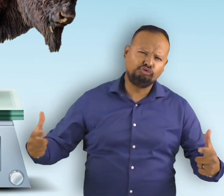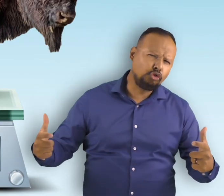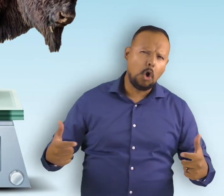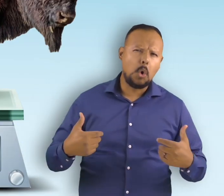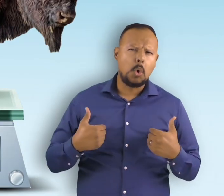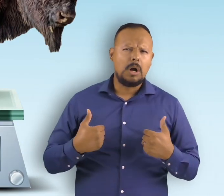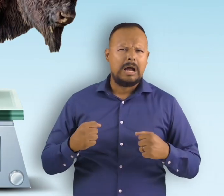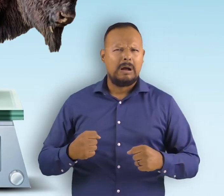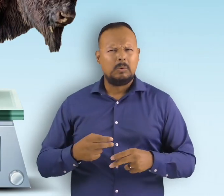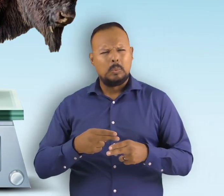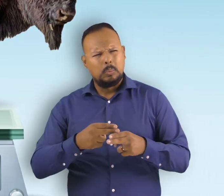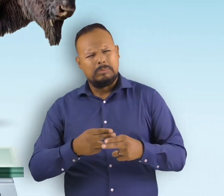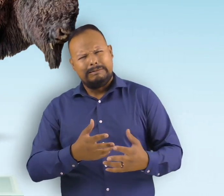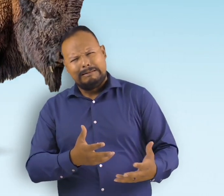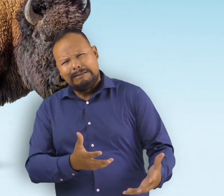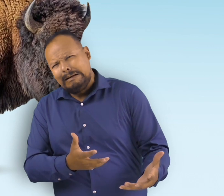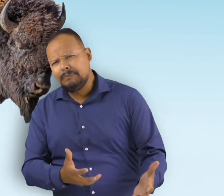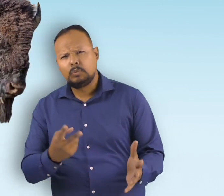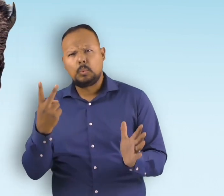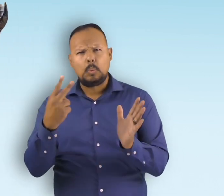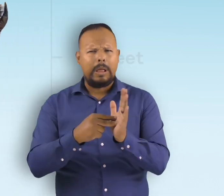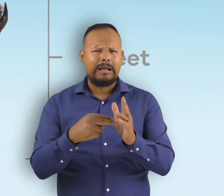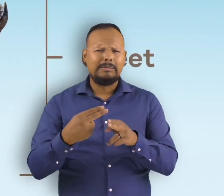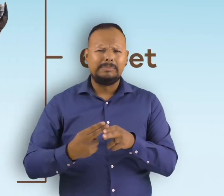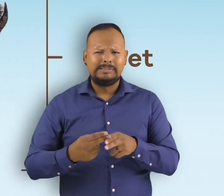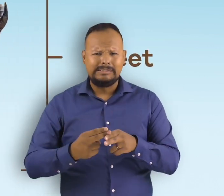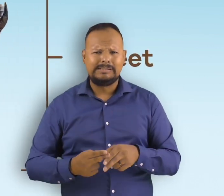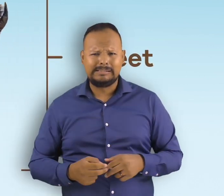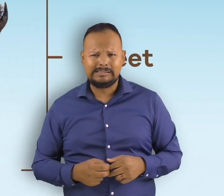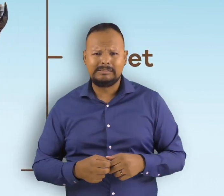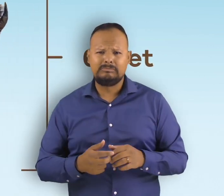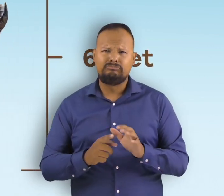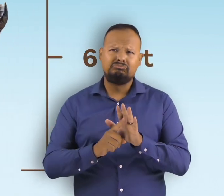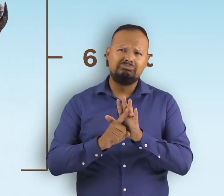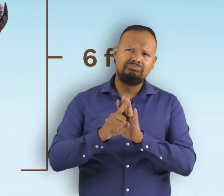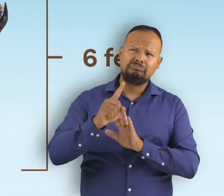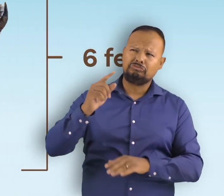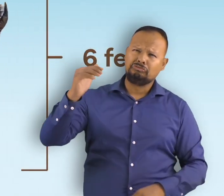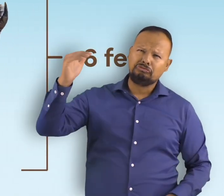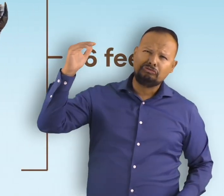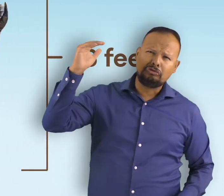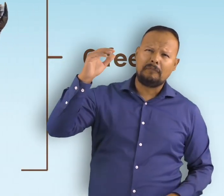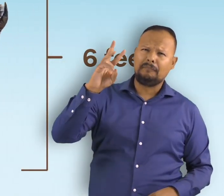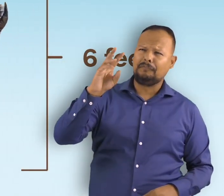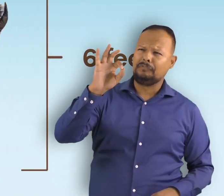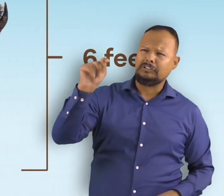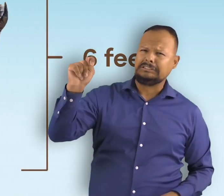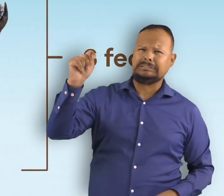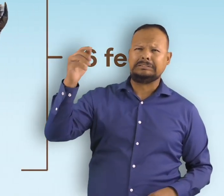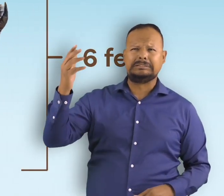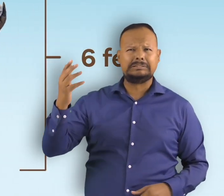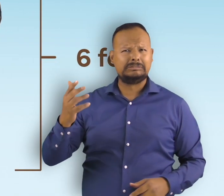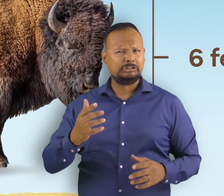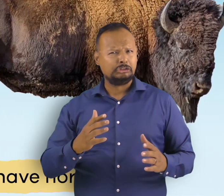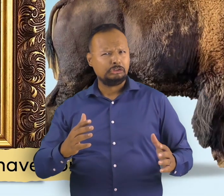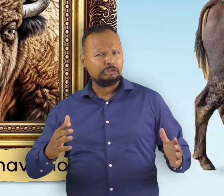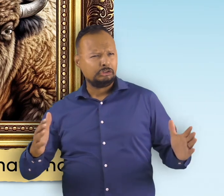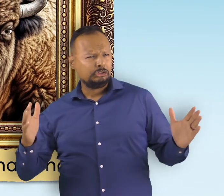2 000 pounds and are usually over six feet tall and ten feet long and both the males